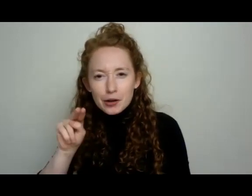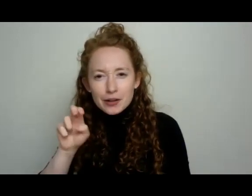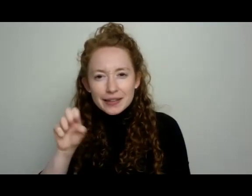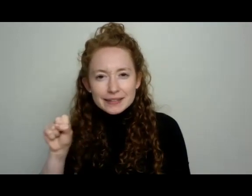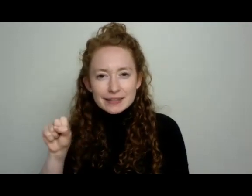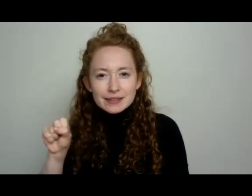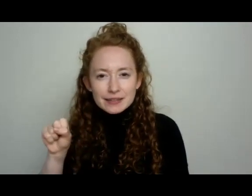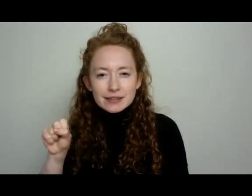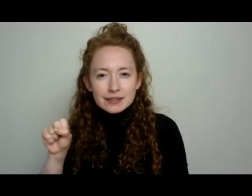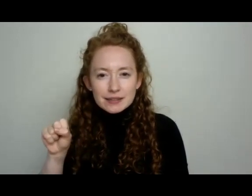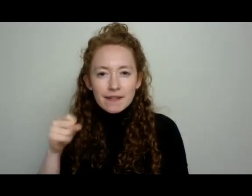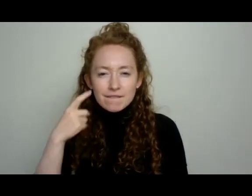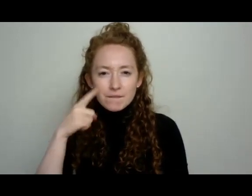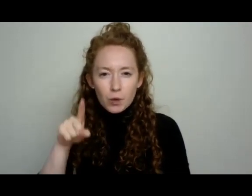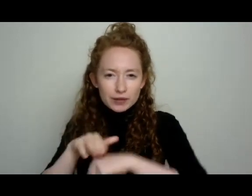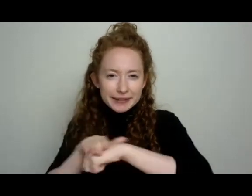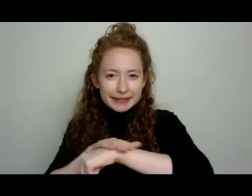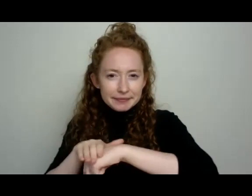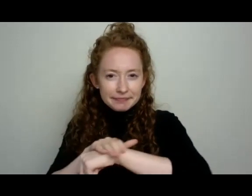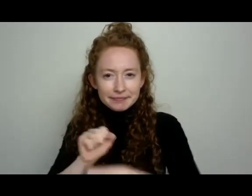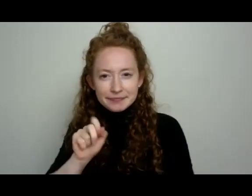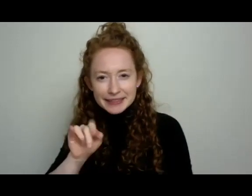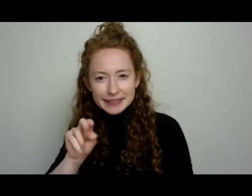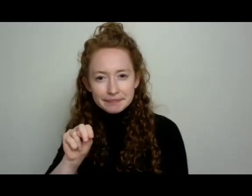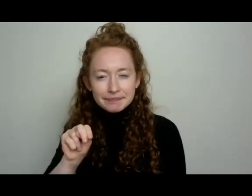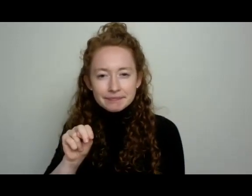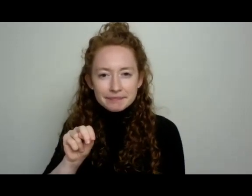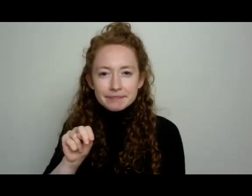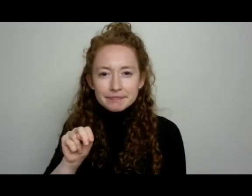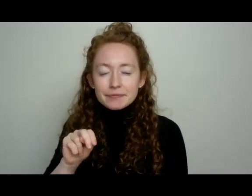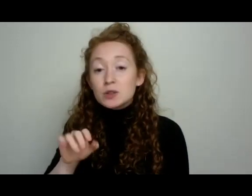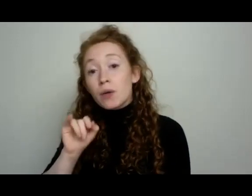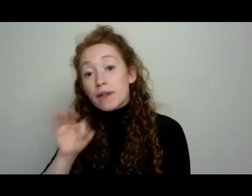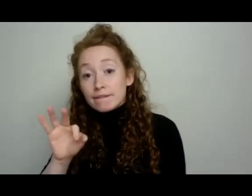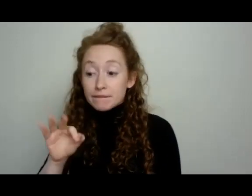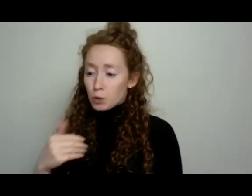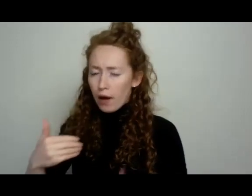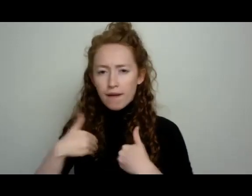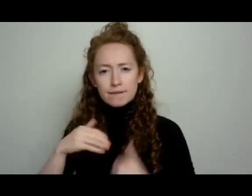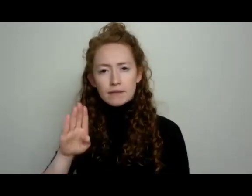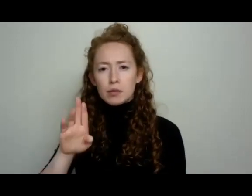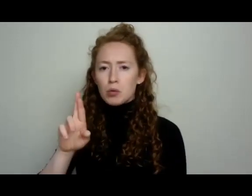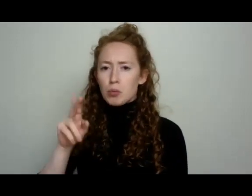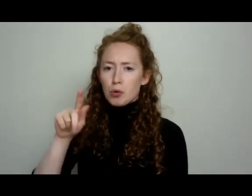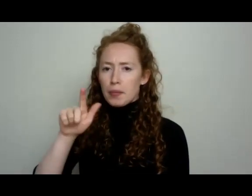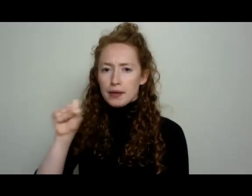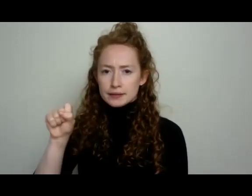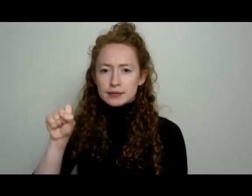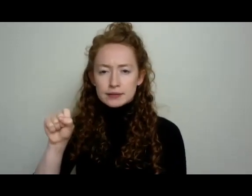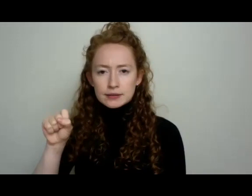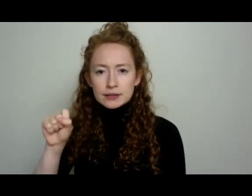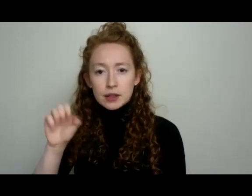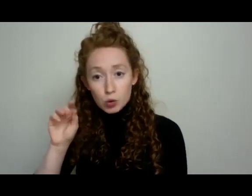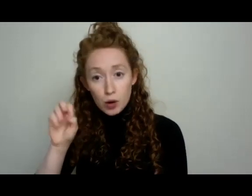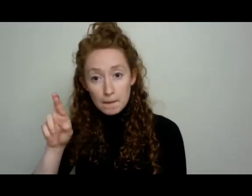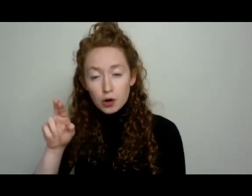stems, skins rather. And so a burpless cucumber is one that has been actively selected to have